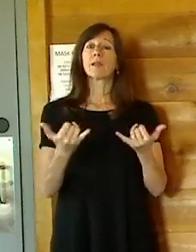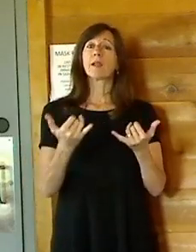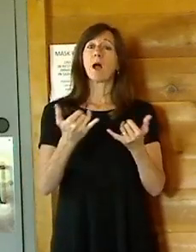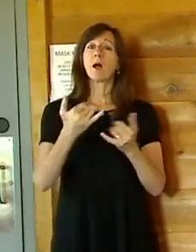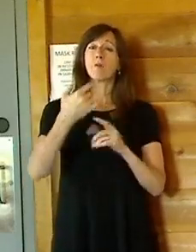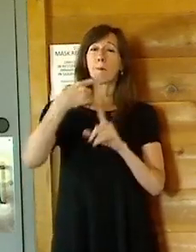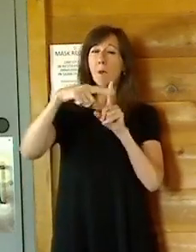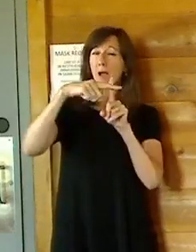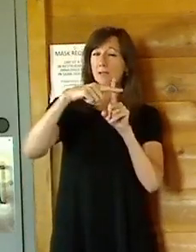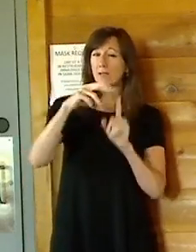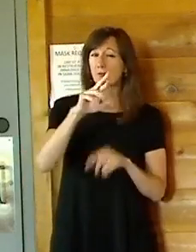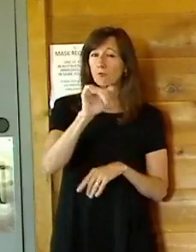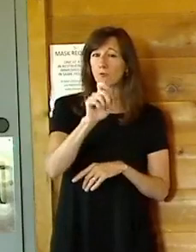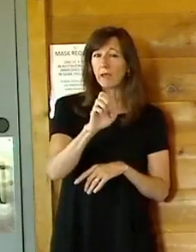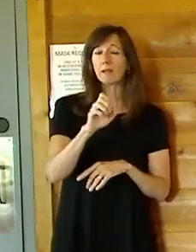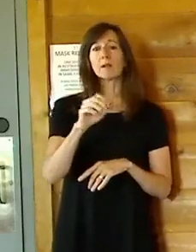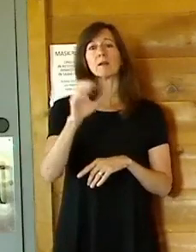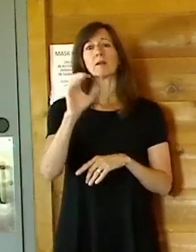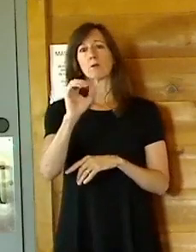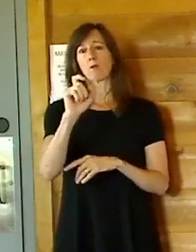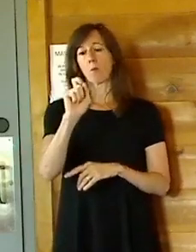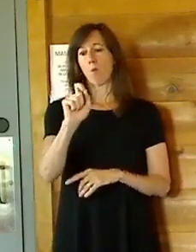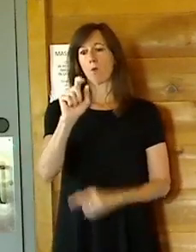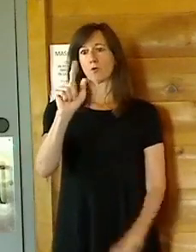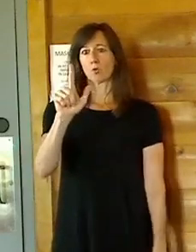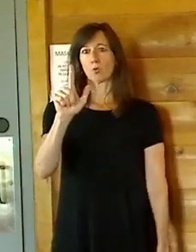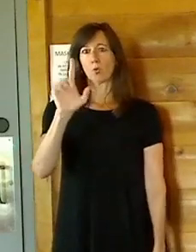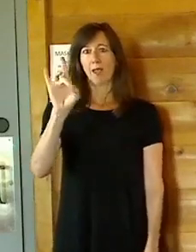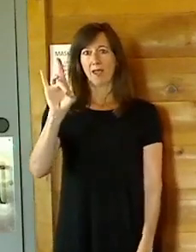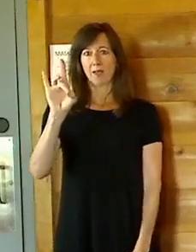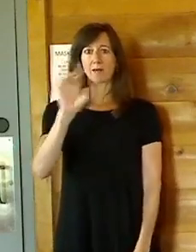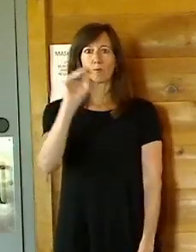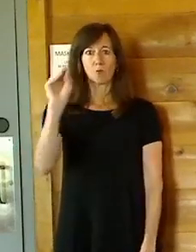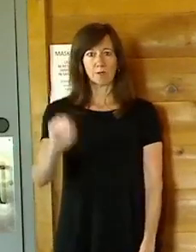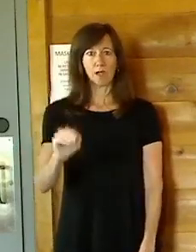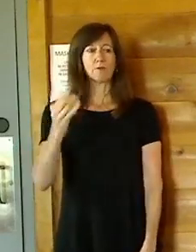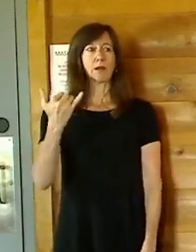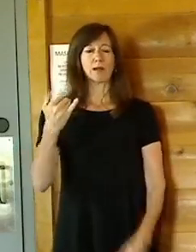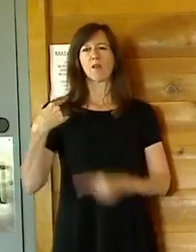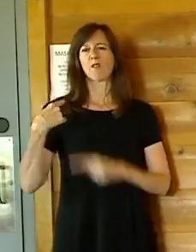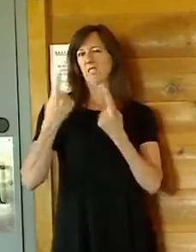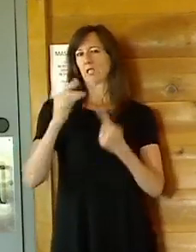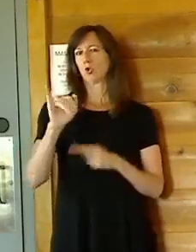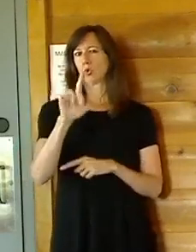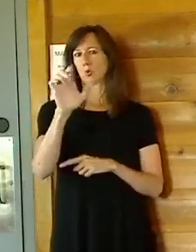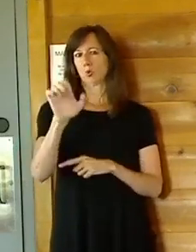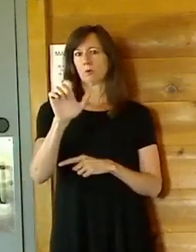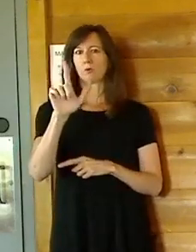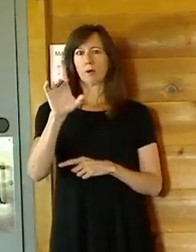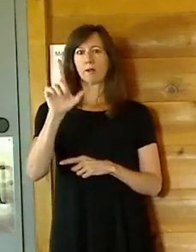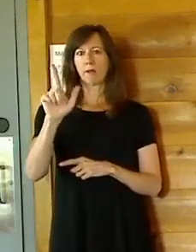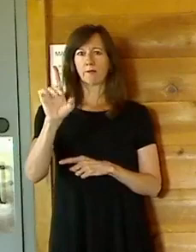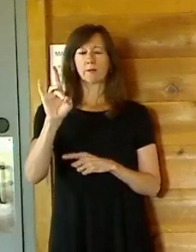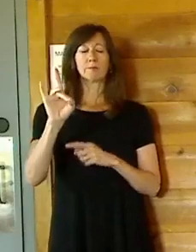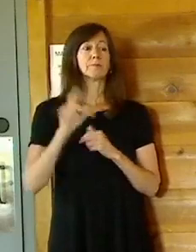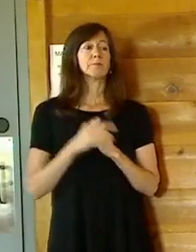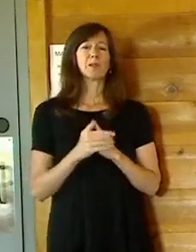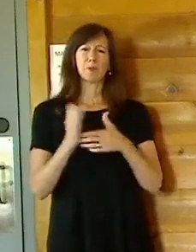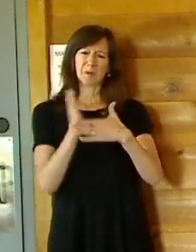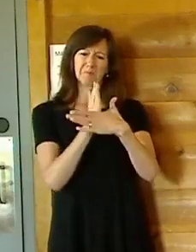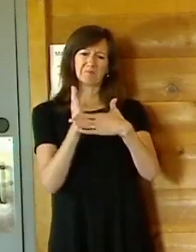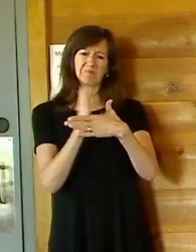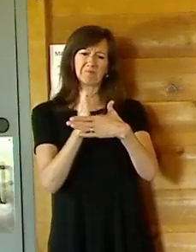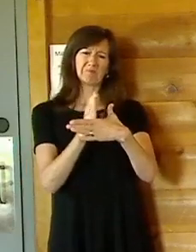That's as of June the 28th. And we've been hovering at this between 0.5 and 0.2